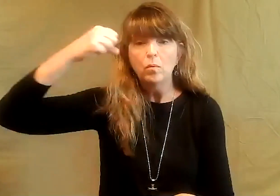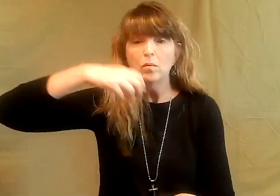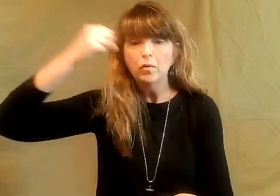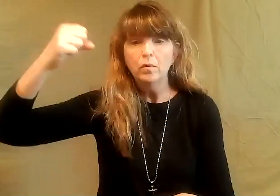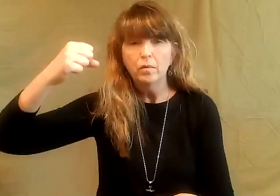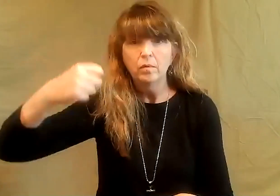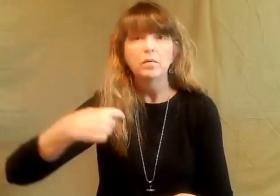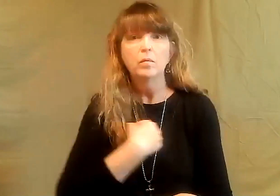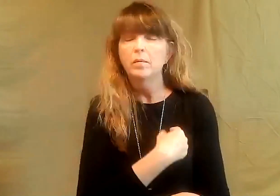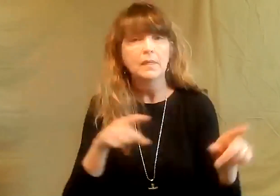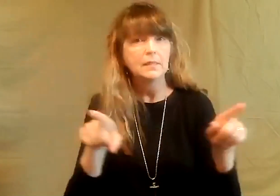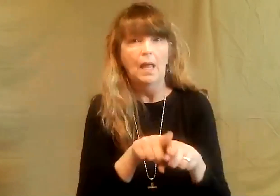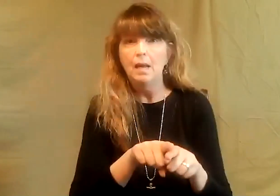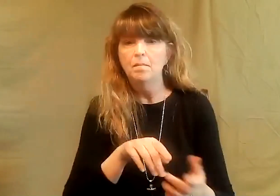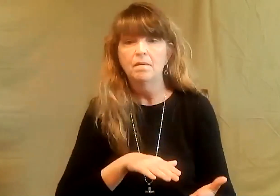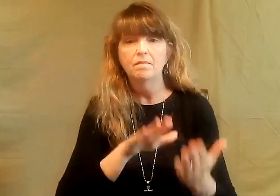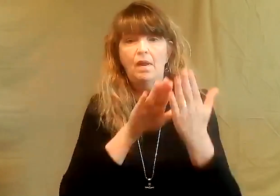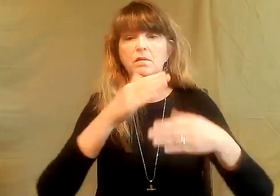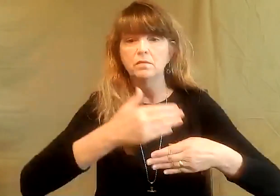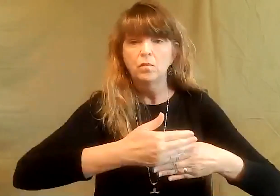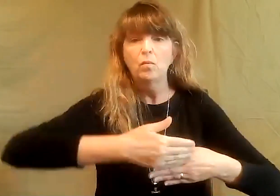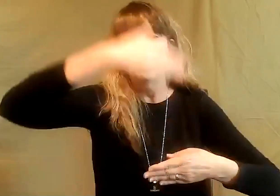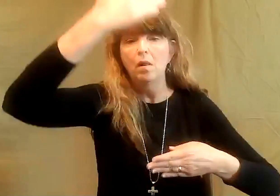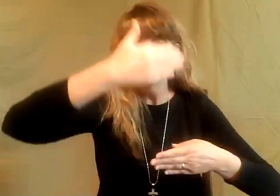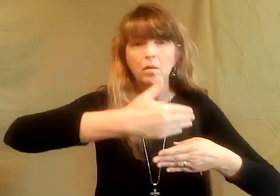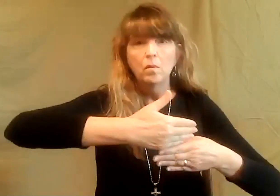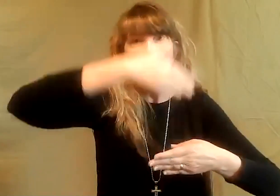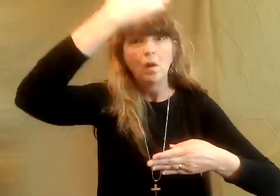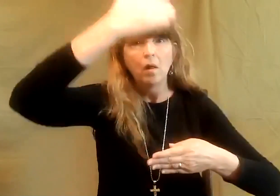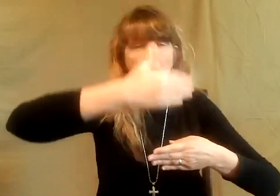as we become older we face the same type of walls